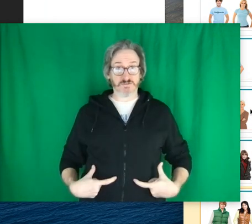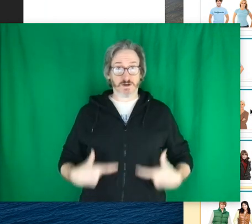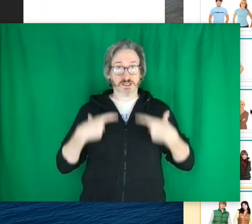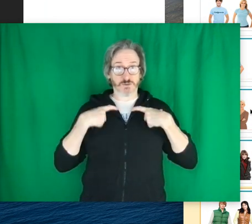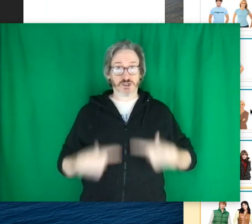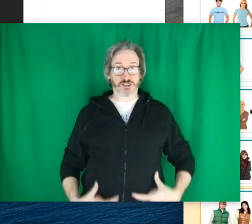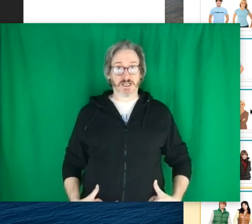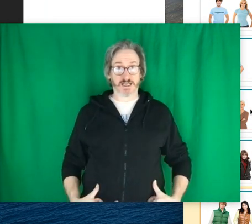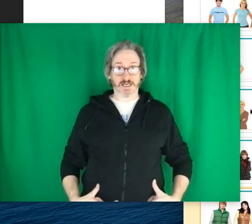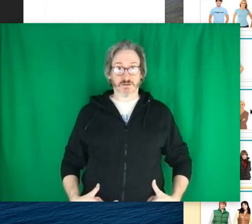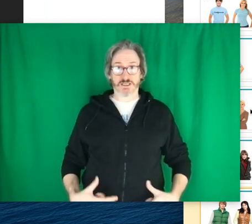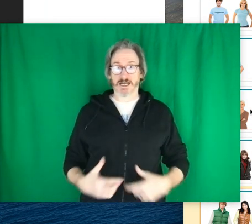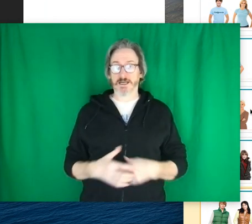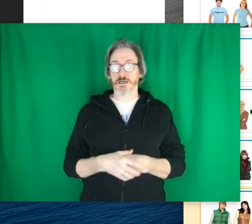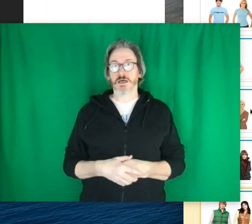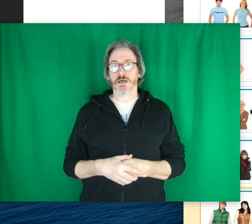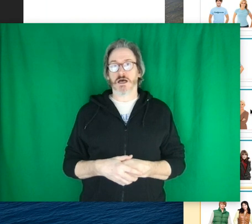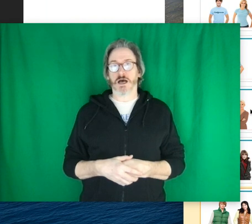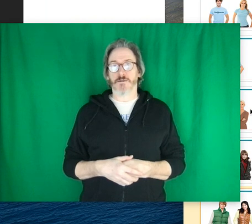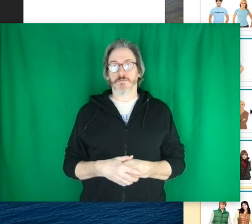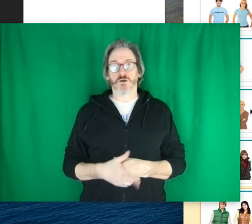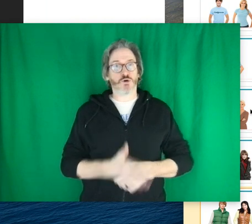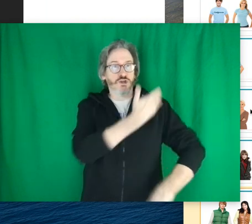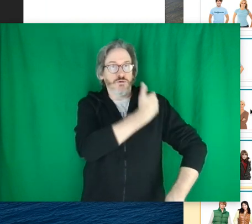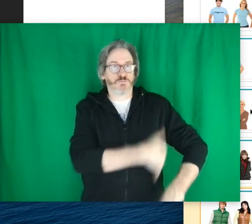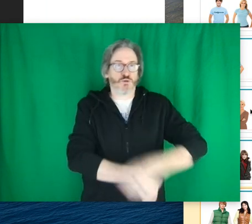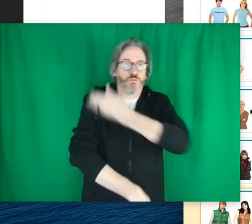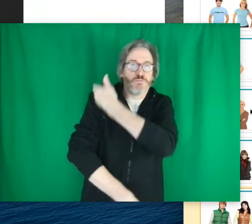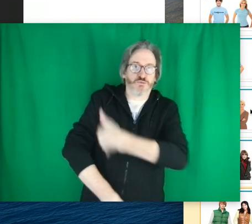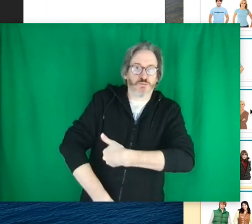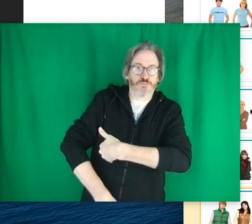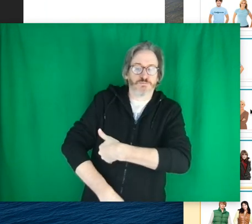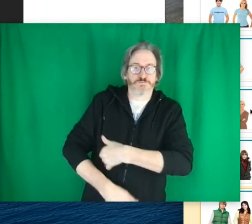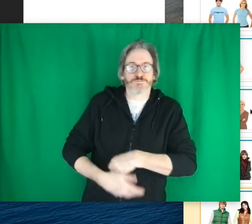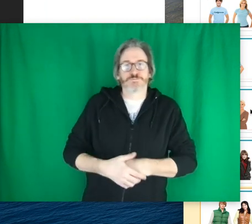no sleeves, right? So it's just like on either side. You could do,